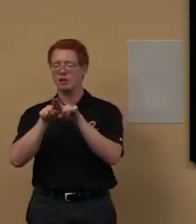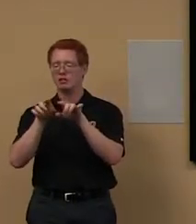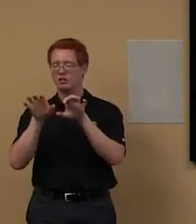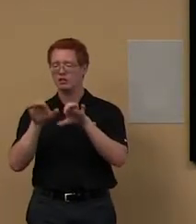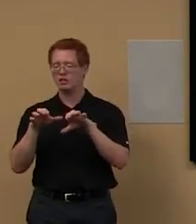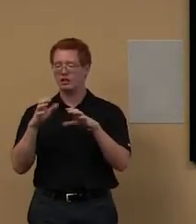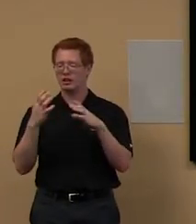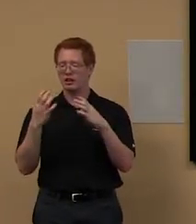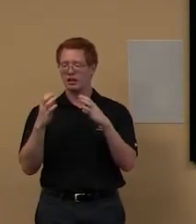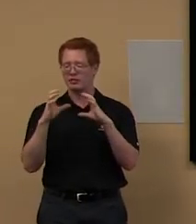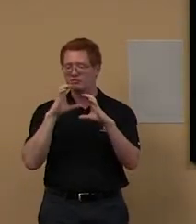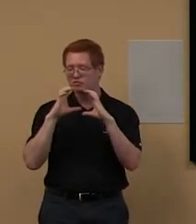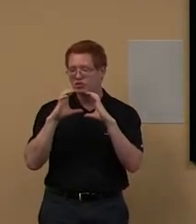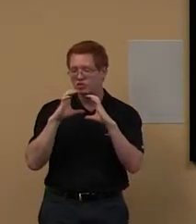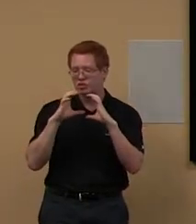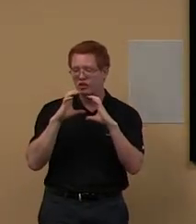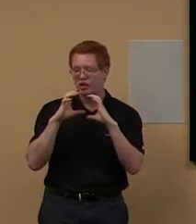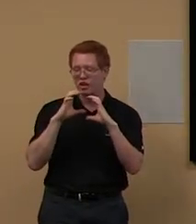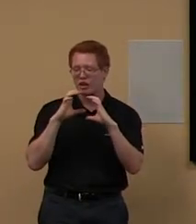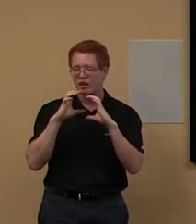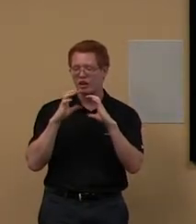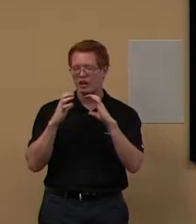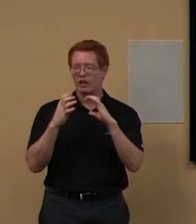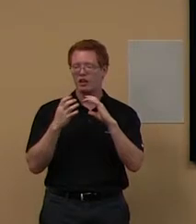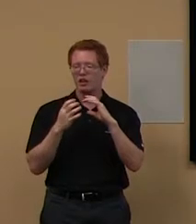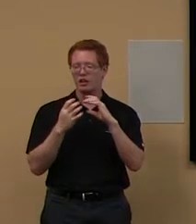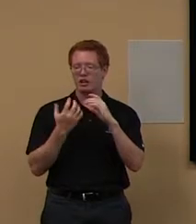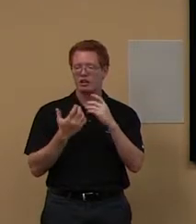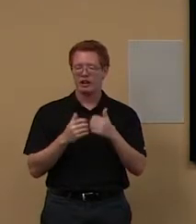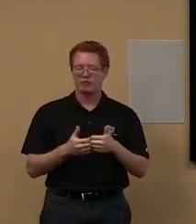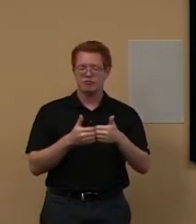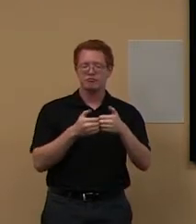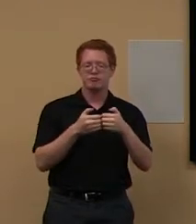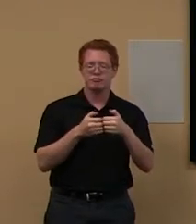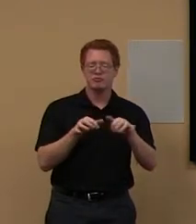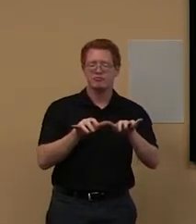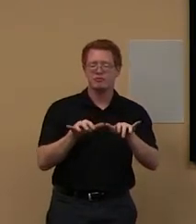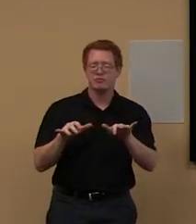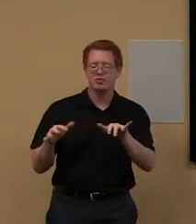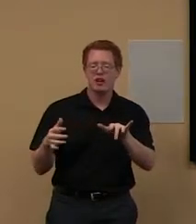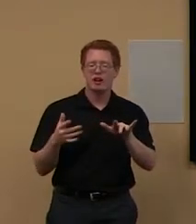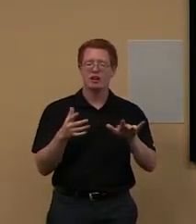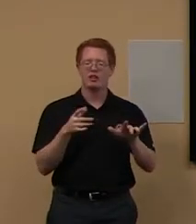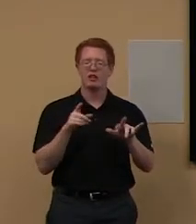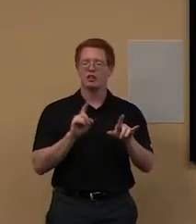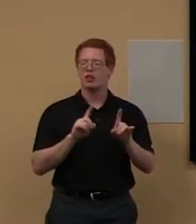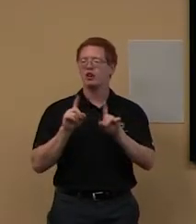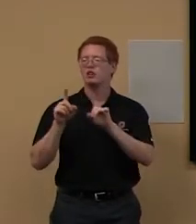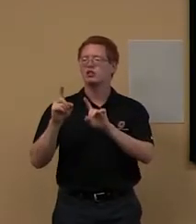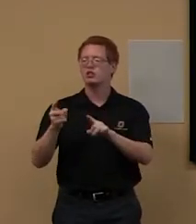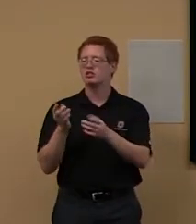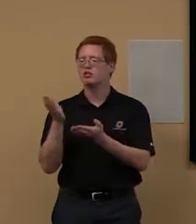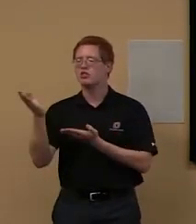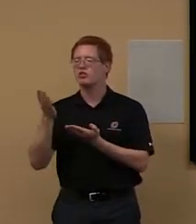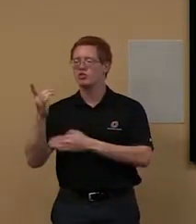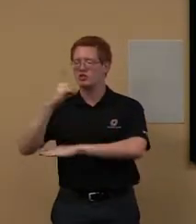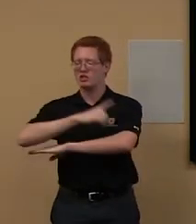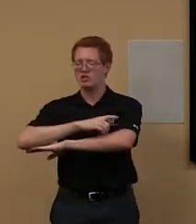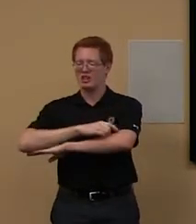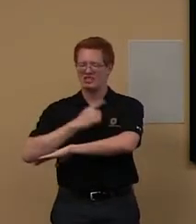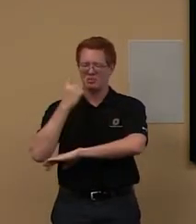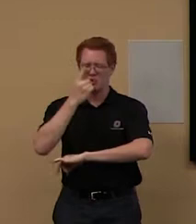with us. This goes to our service desks. So, if you're just wondering, hey, what's the hours today? Or, um, you know,